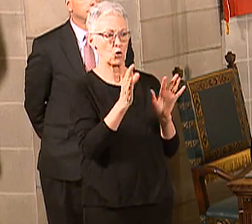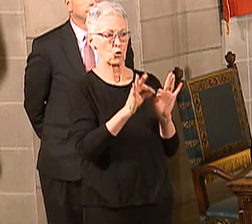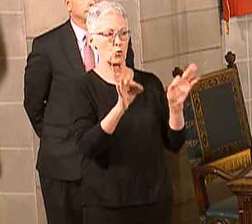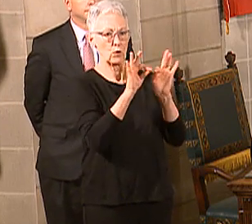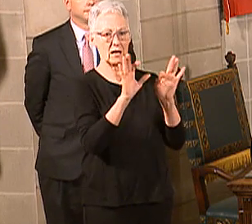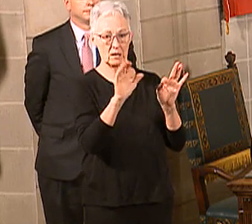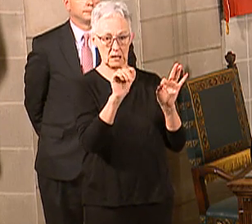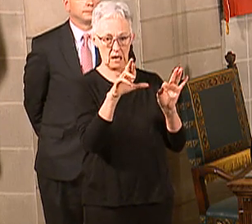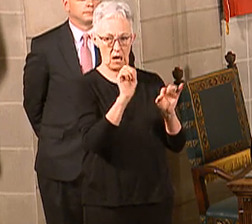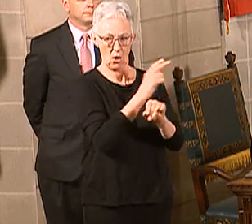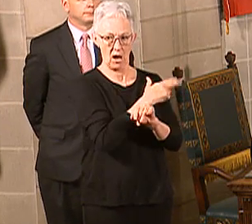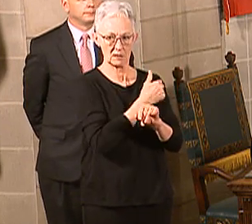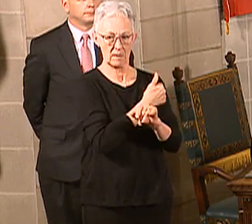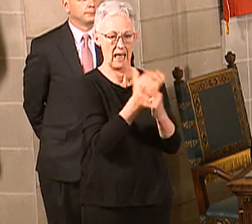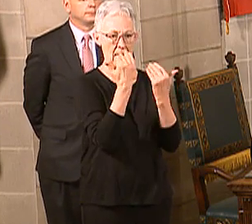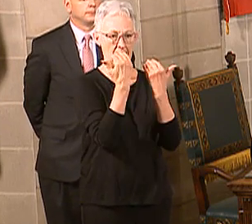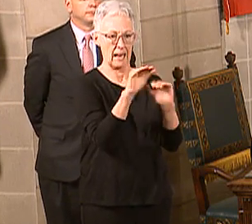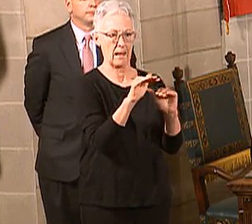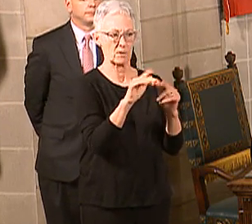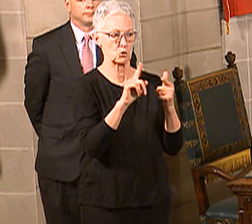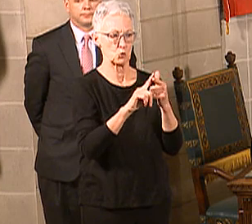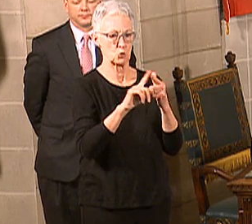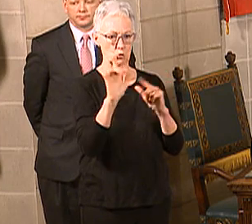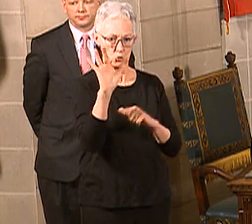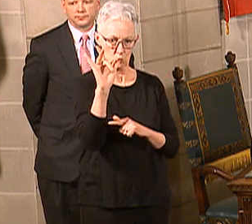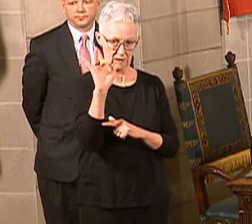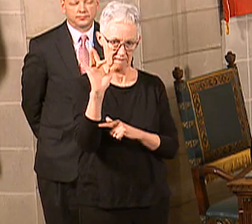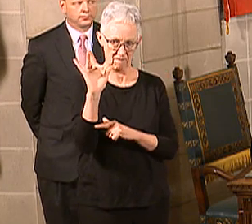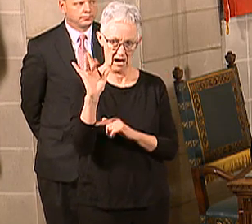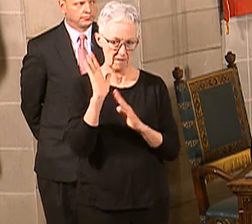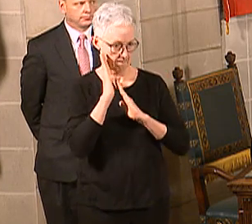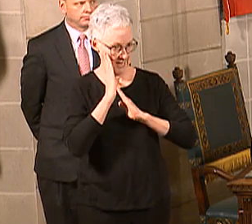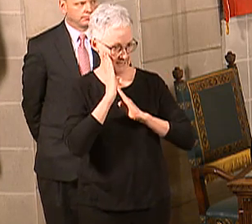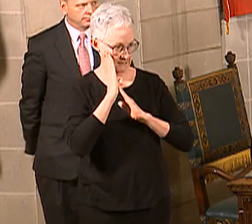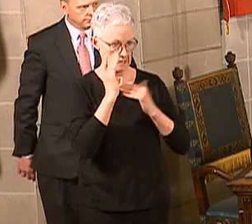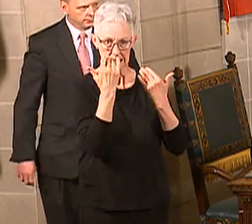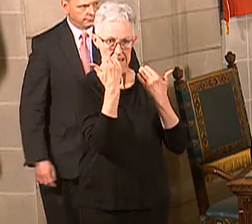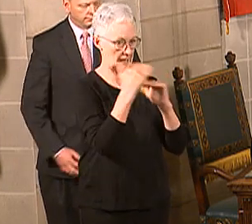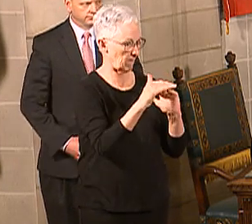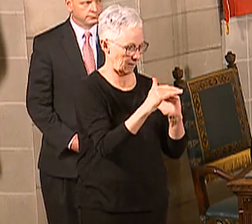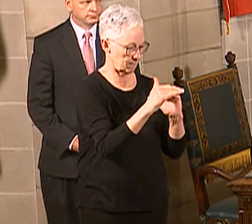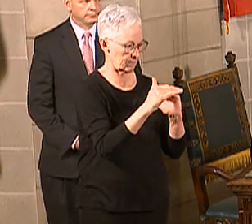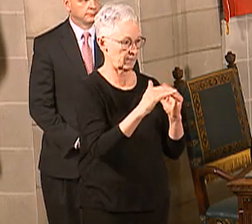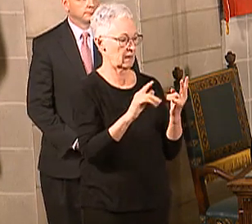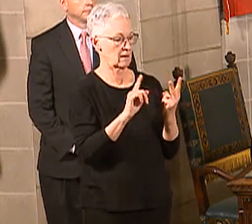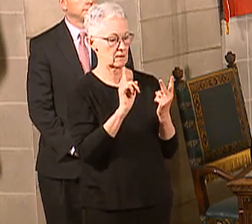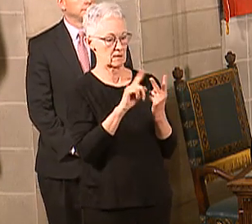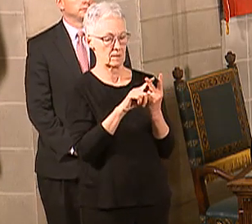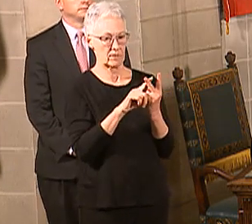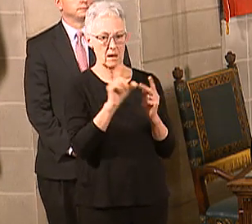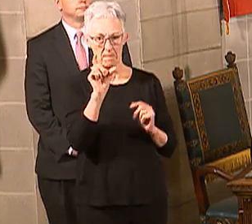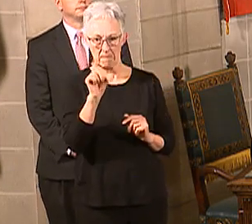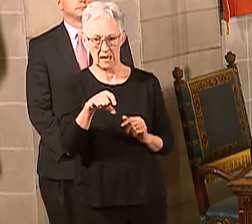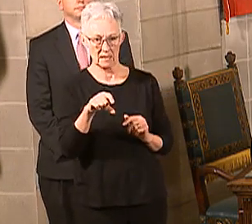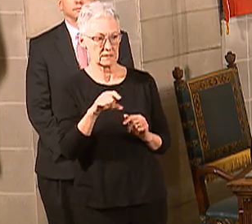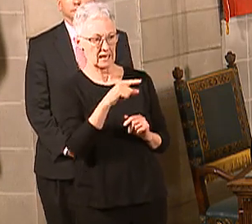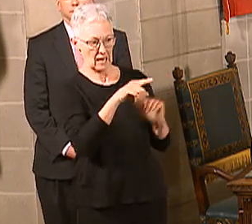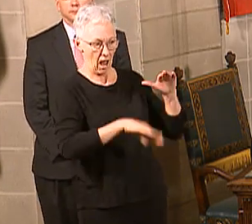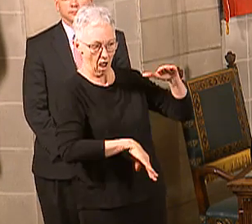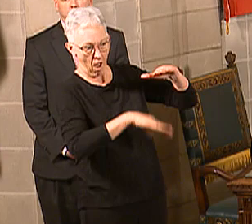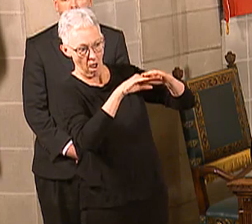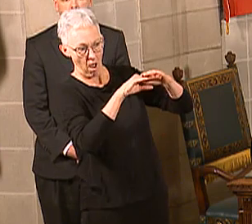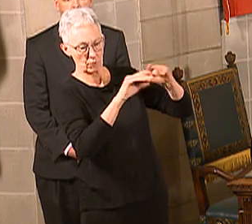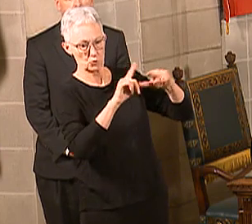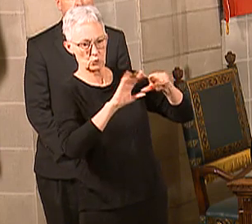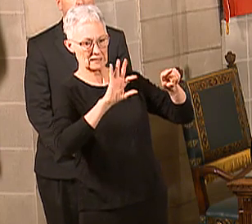waiving that requirement so they can have more than 25 beds. There was also a 96-hour average stay or something like that. We're